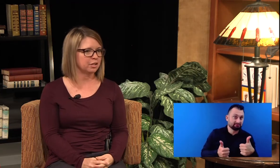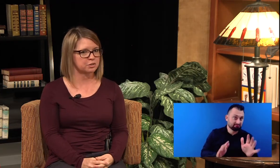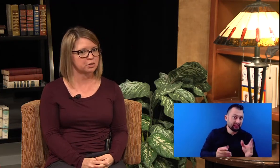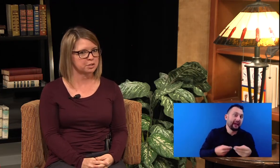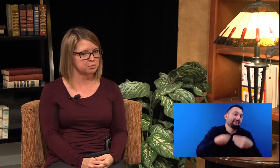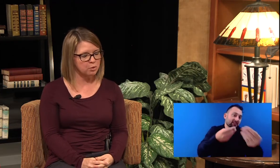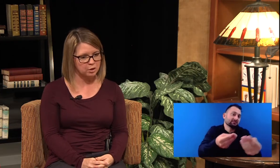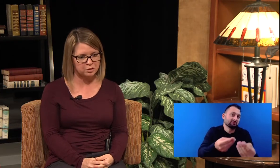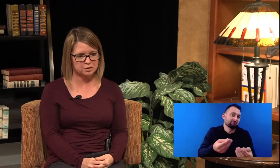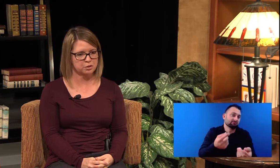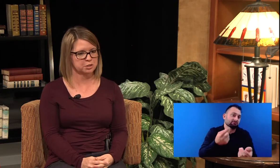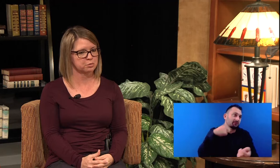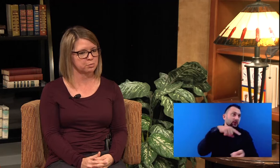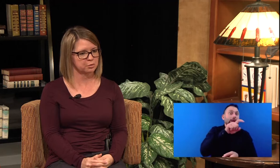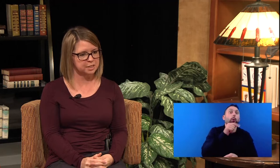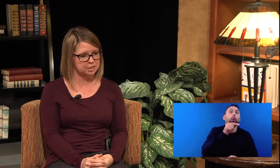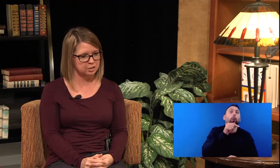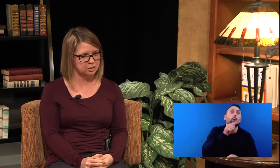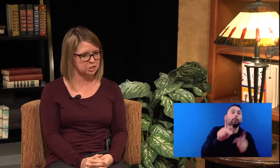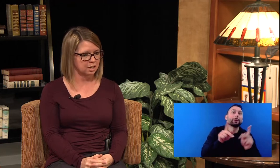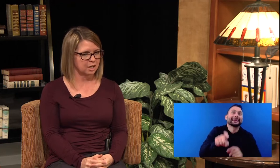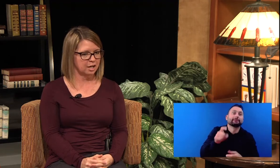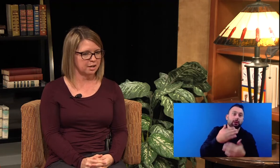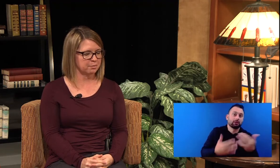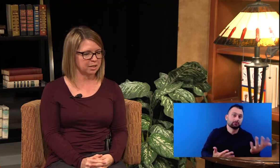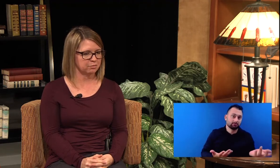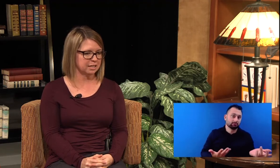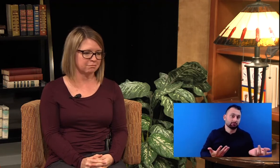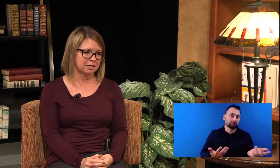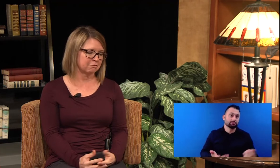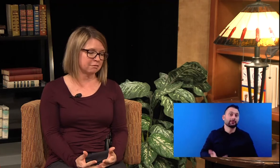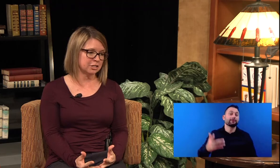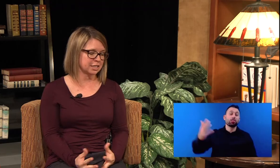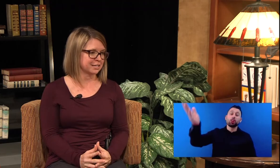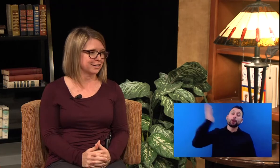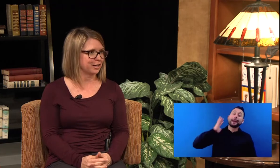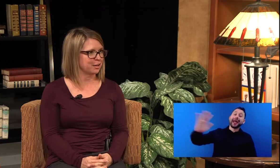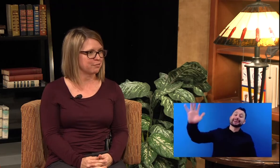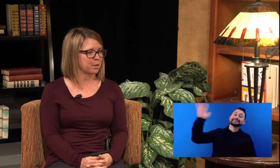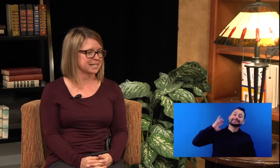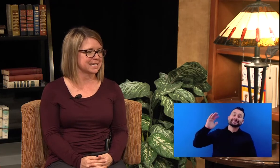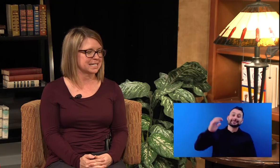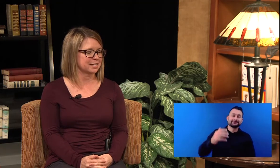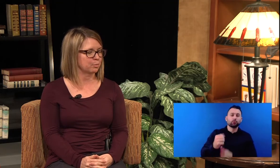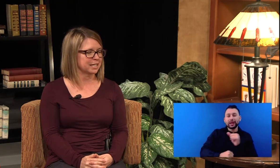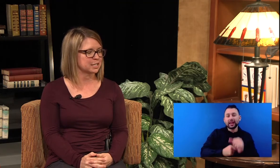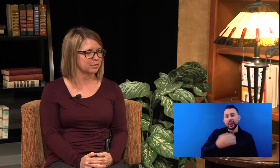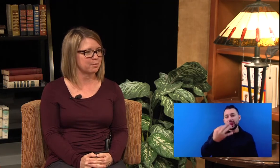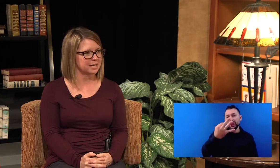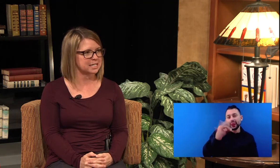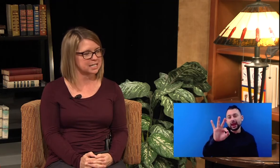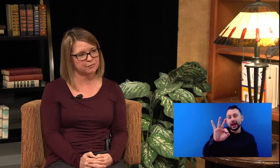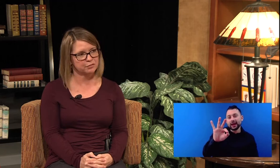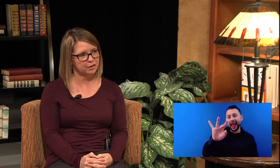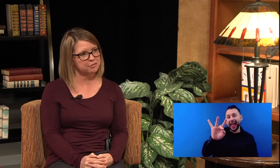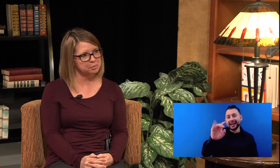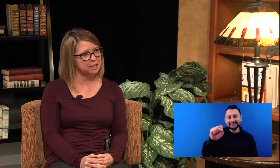know so much more. There's so much more research. Um, and we, we just, you know, have processes in place that makes it safer for everybody.